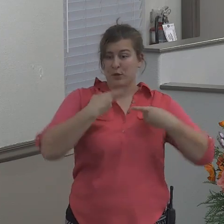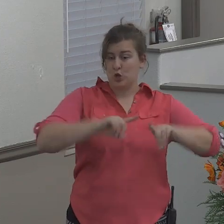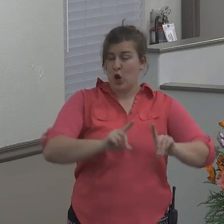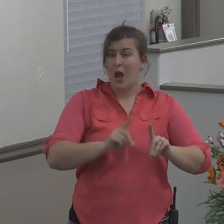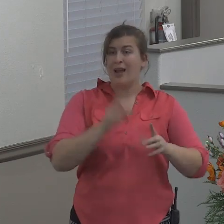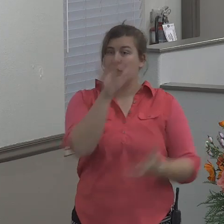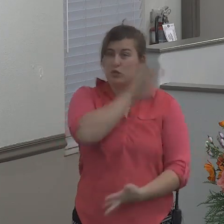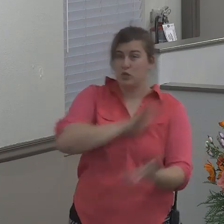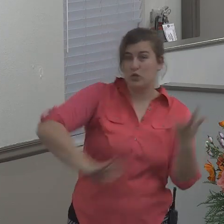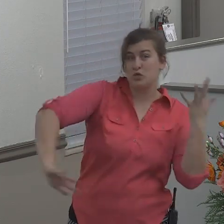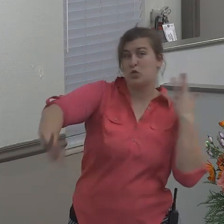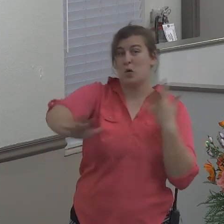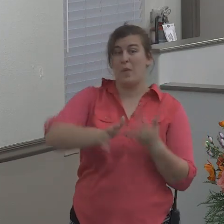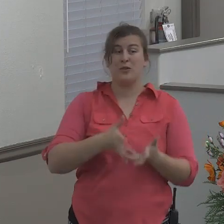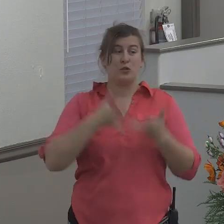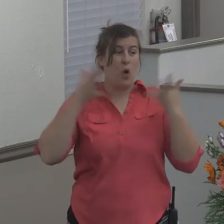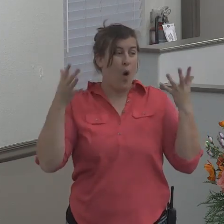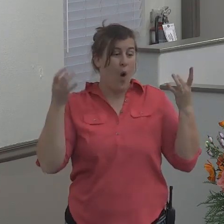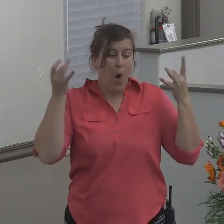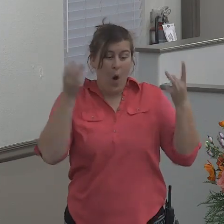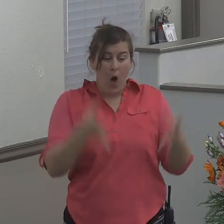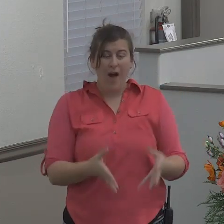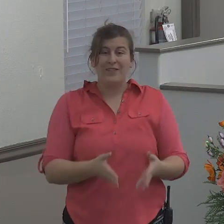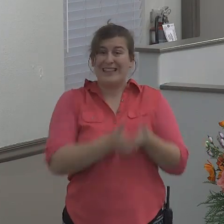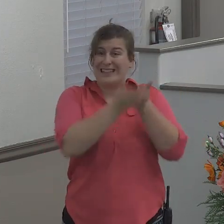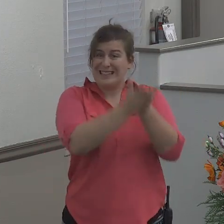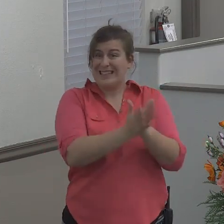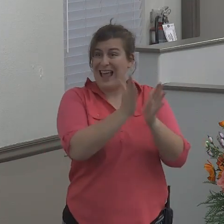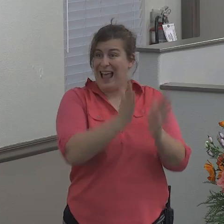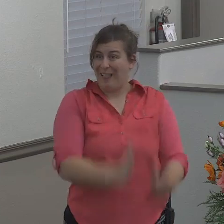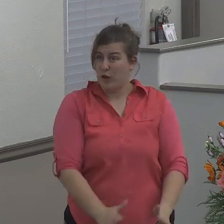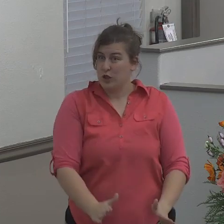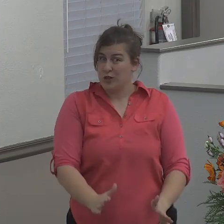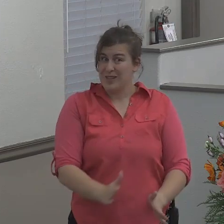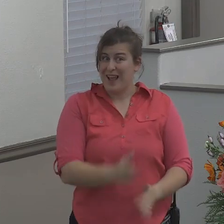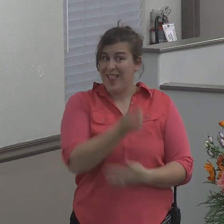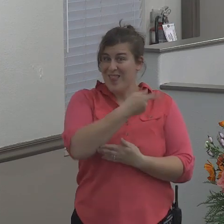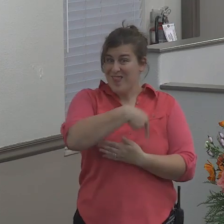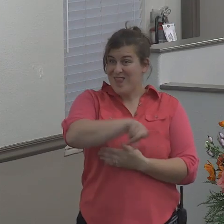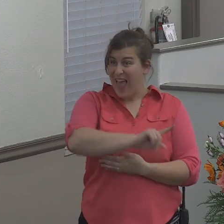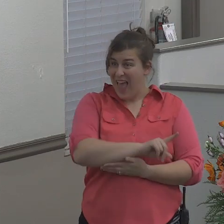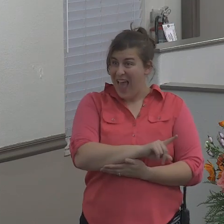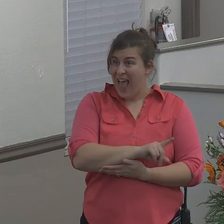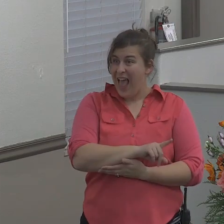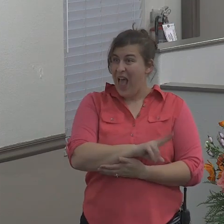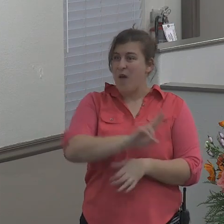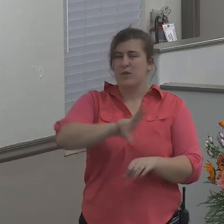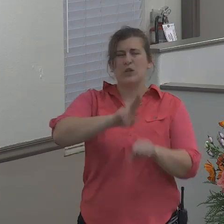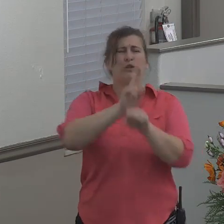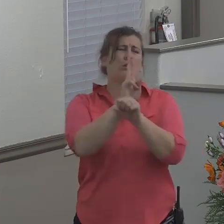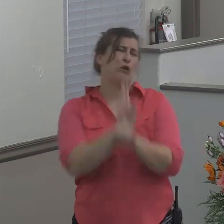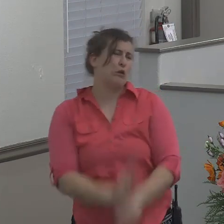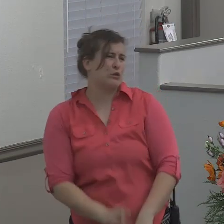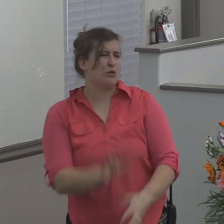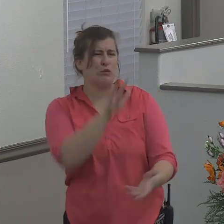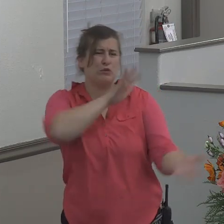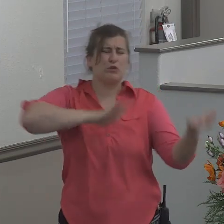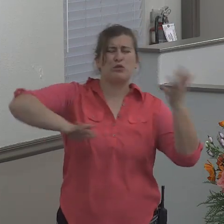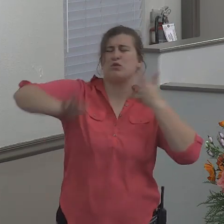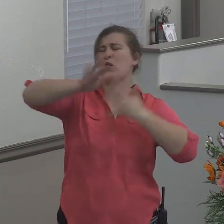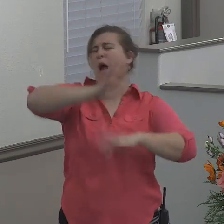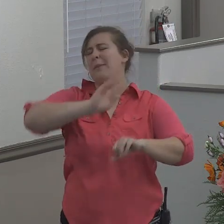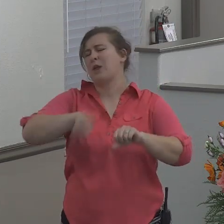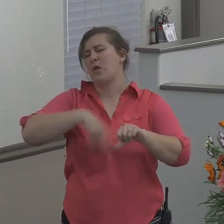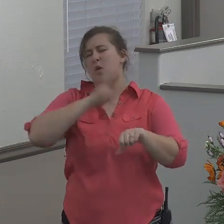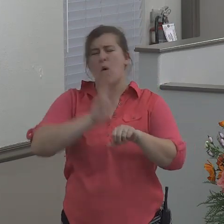storm that is so severe, even the mariners or the sailors that were accustomed to storms, the ones that lived their